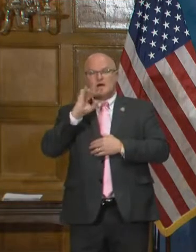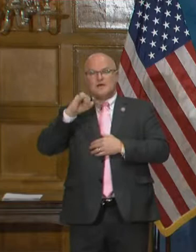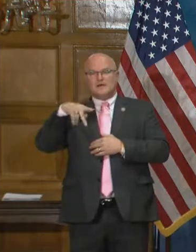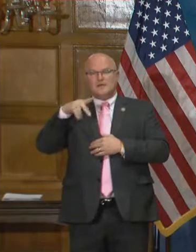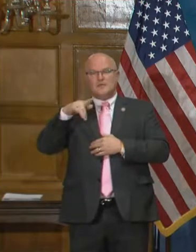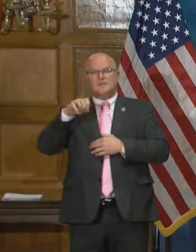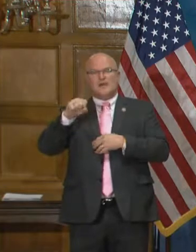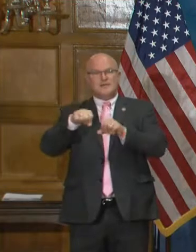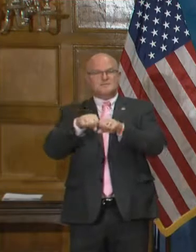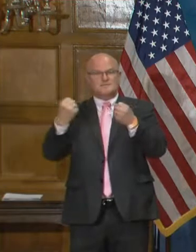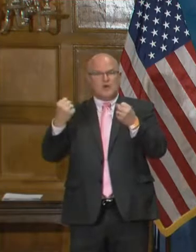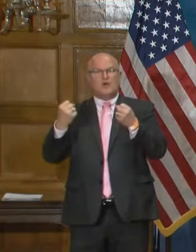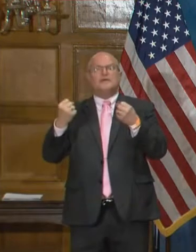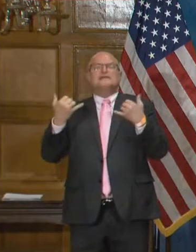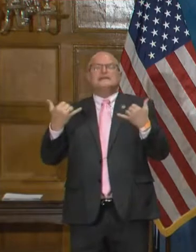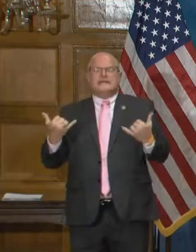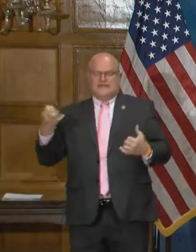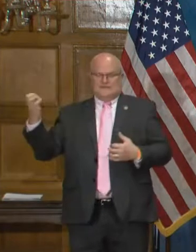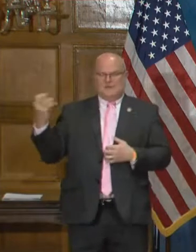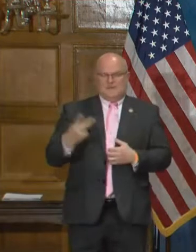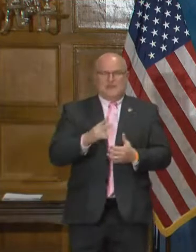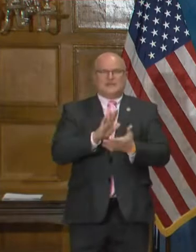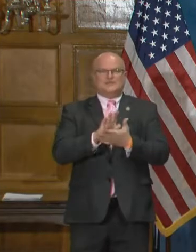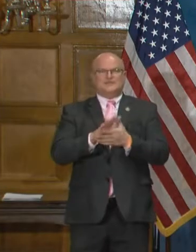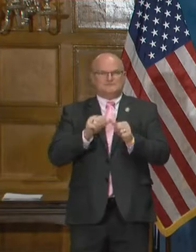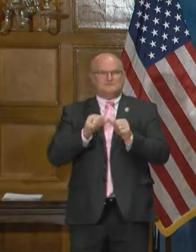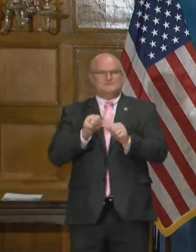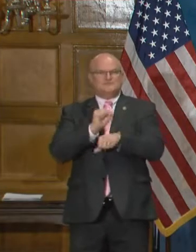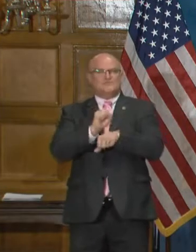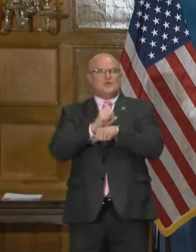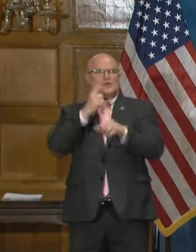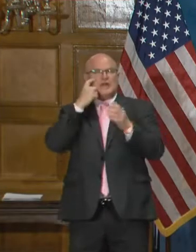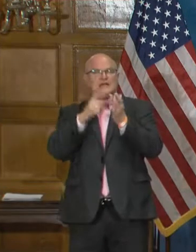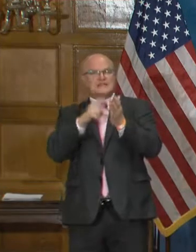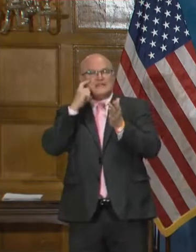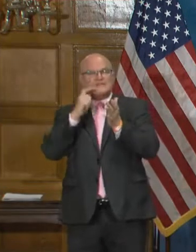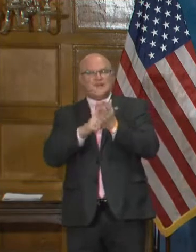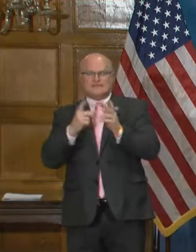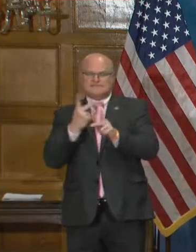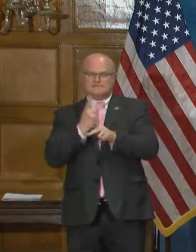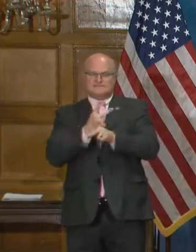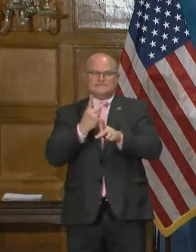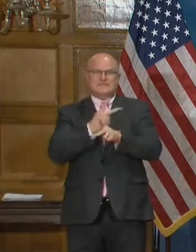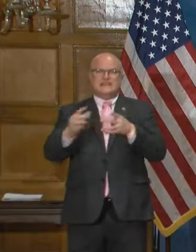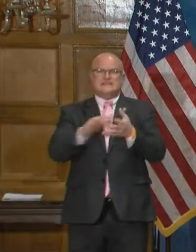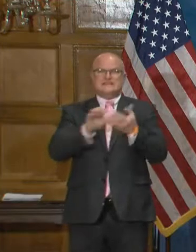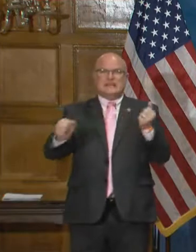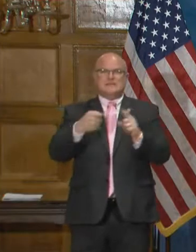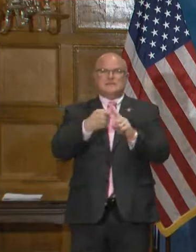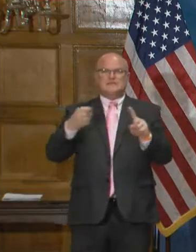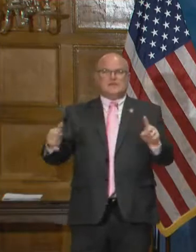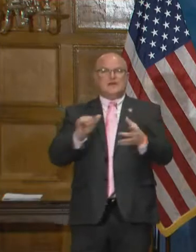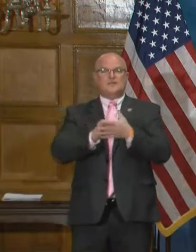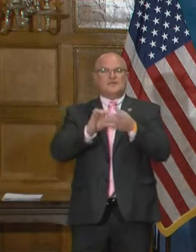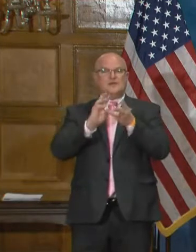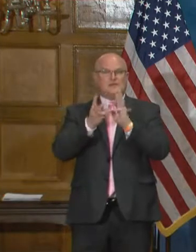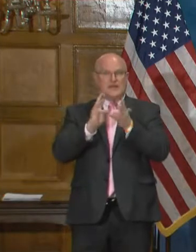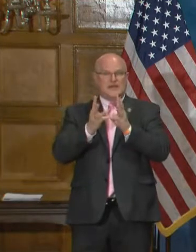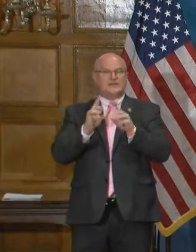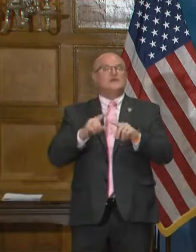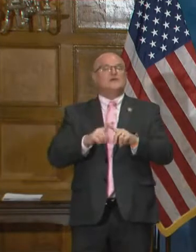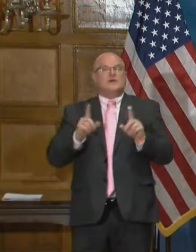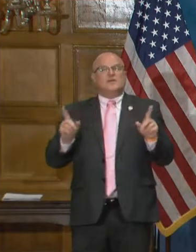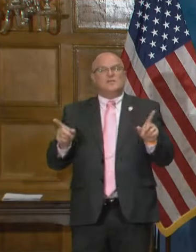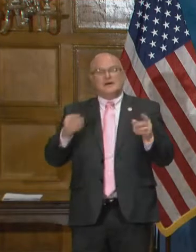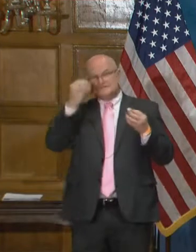have been able to return on site. We continue to work to identify and calculate the damage due to that. But I do want to point